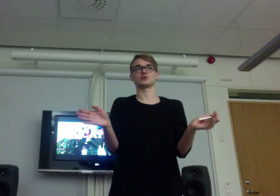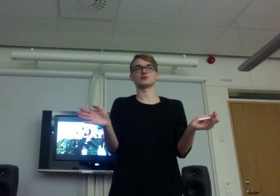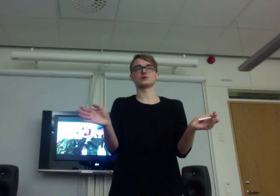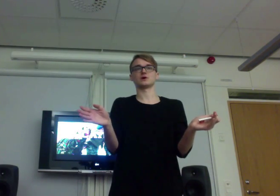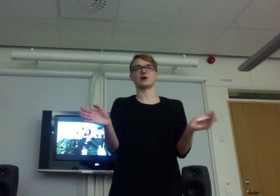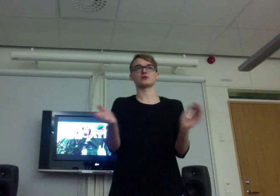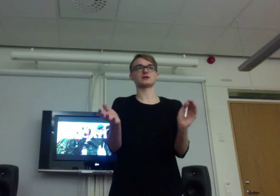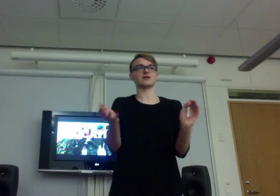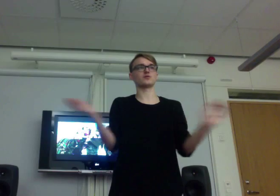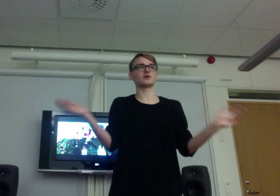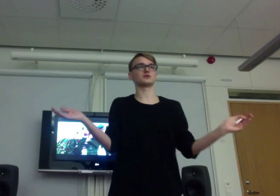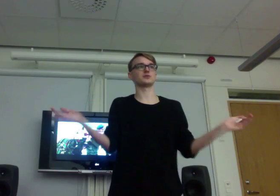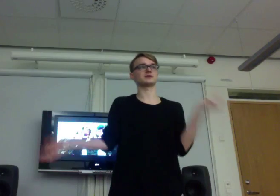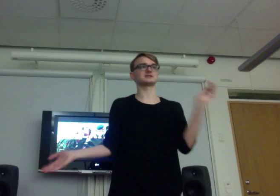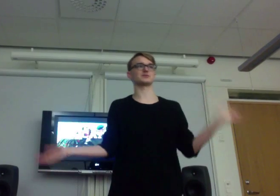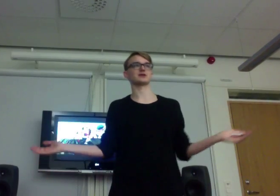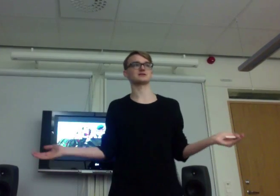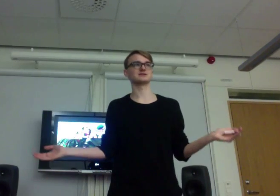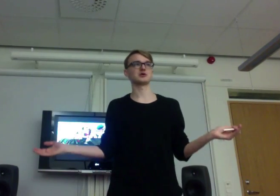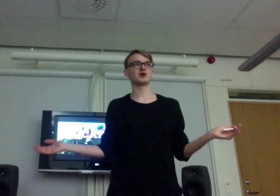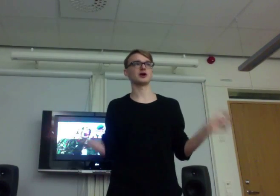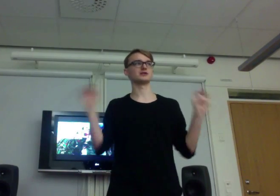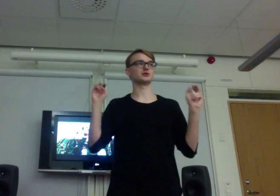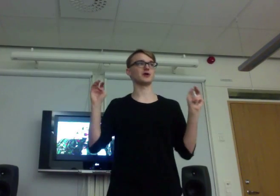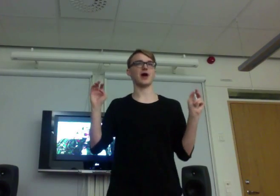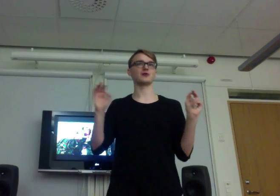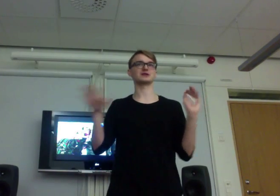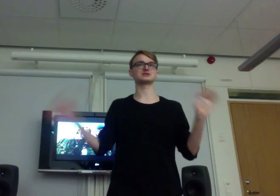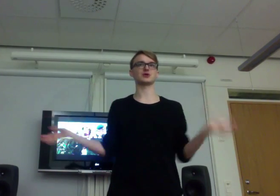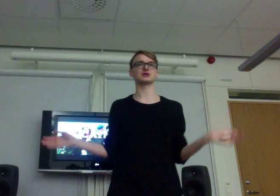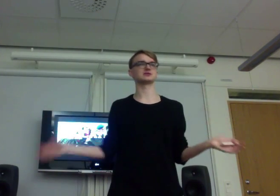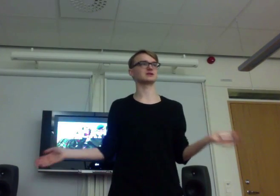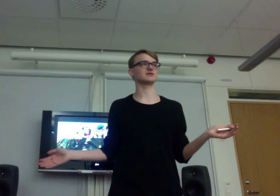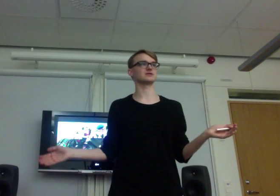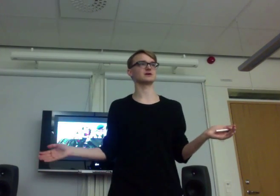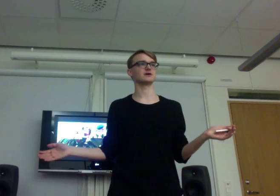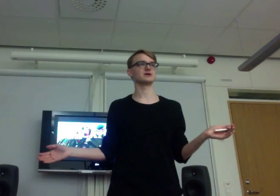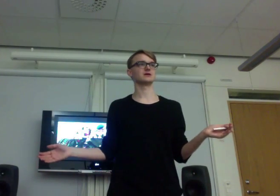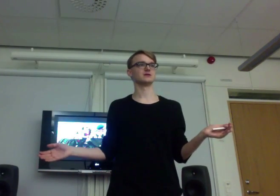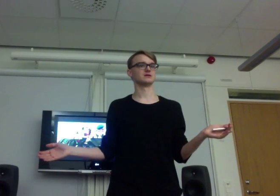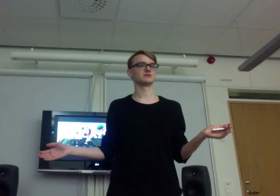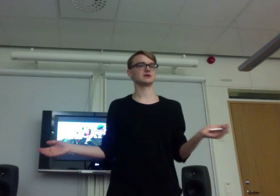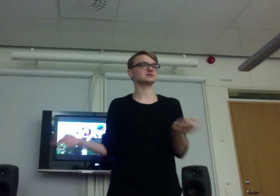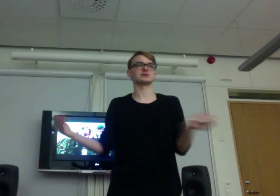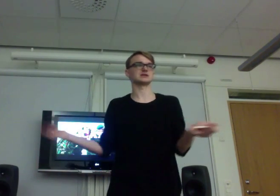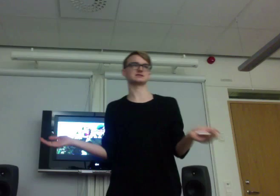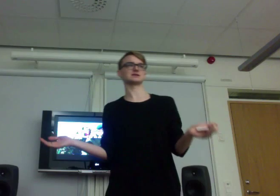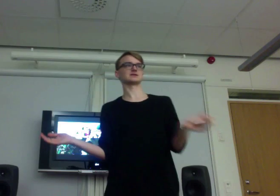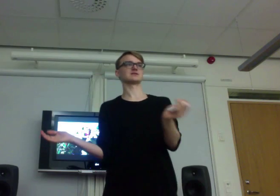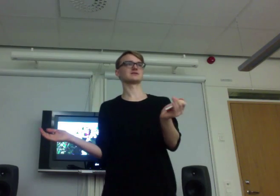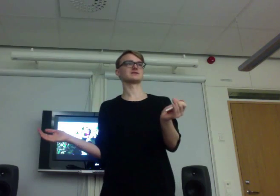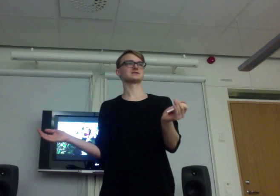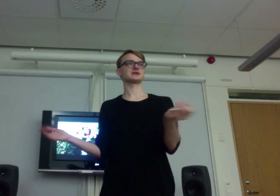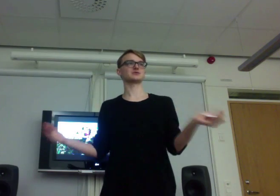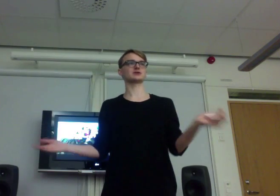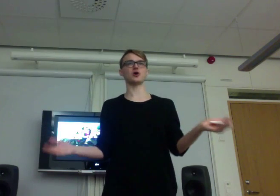How to get everyone to participate, And do a really strange activity. That's not easy. That's quite hard.